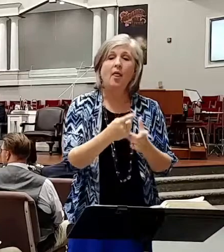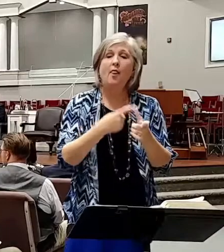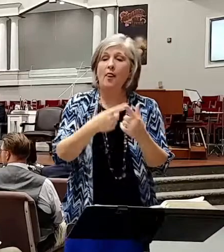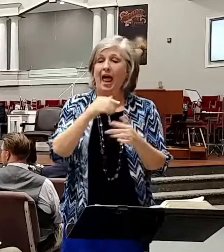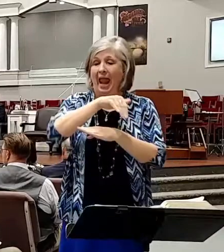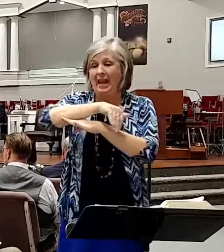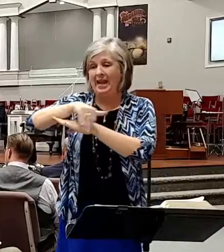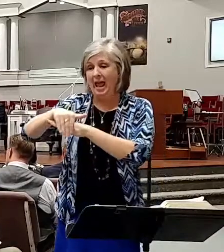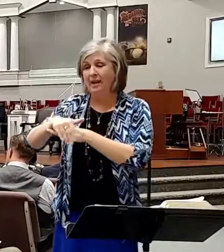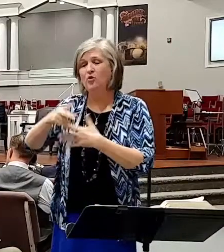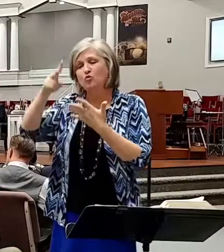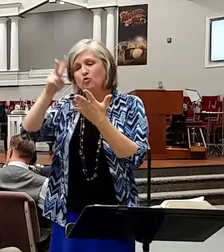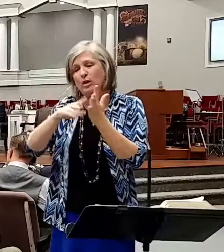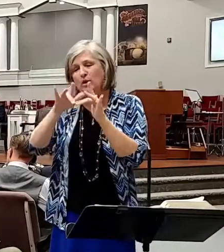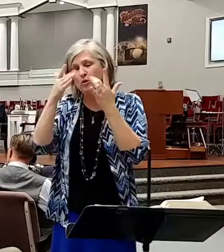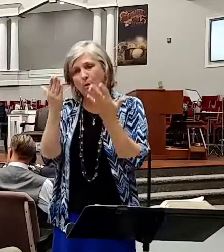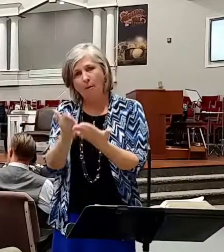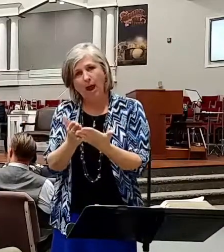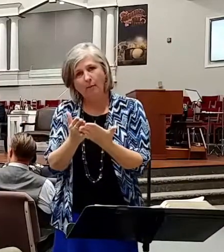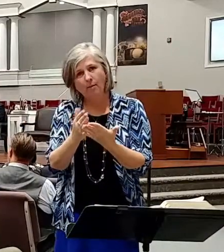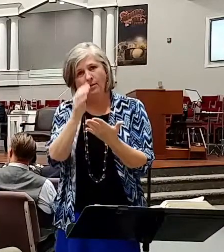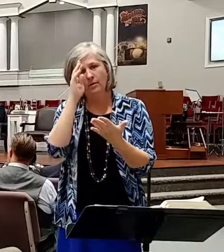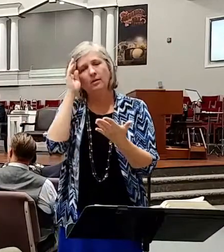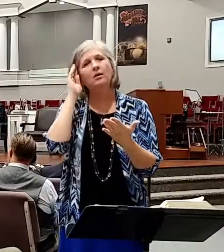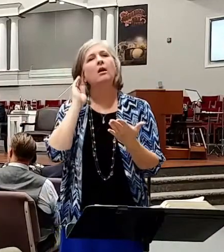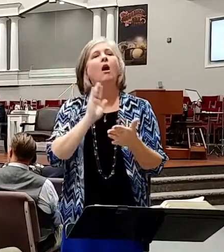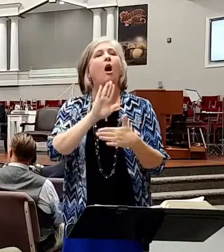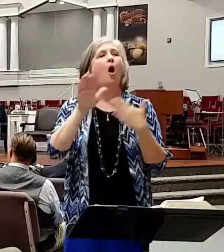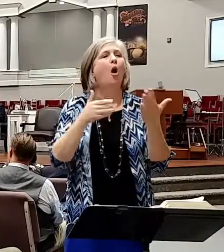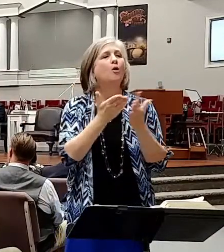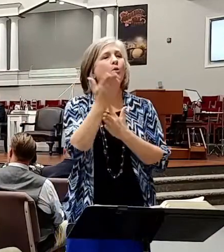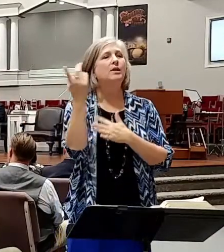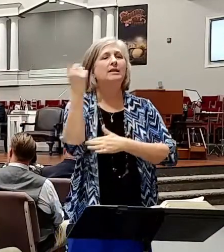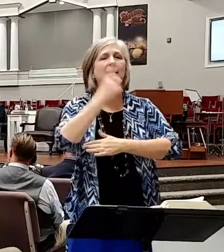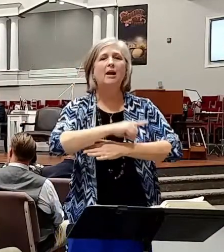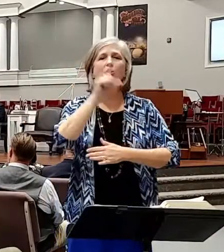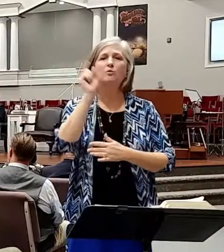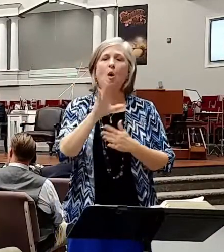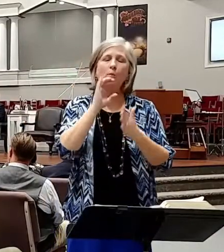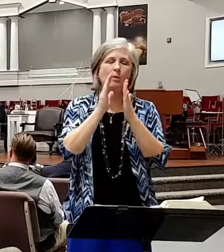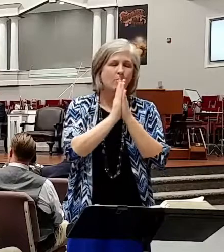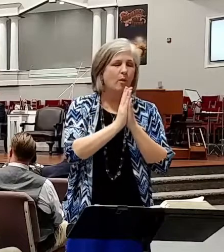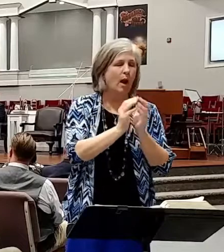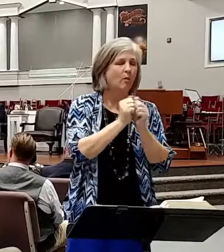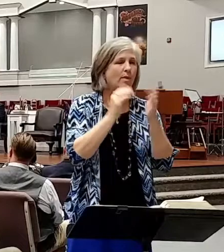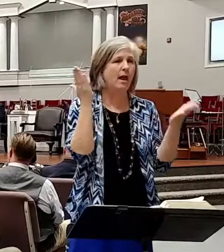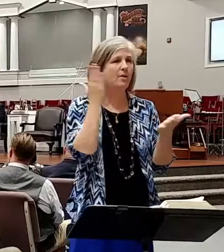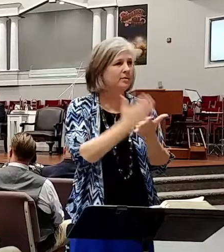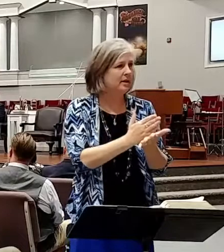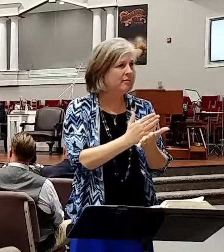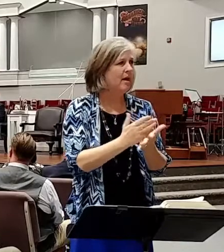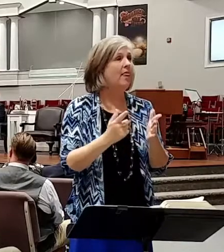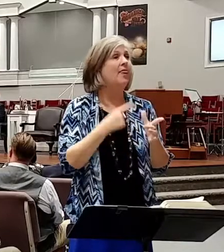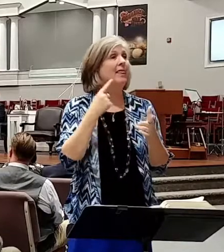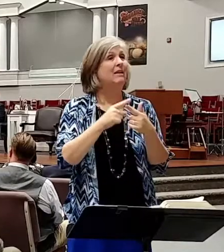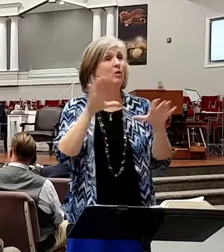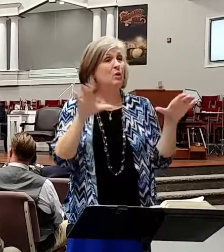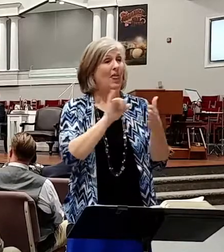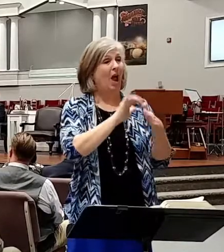you read your Bible. And of course, along throughout the day, you're supposed to be praying without ceasing. And then if you do that on Monday, when Tuesday